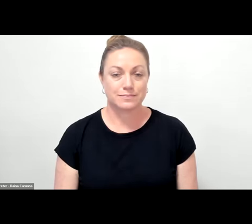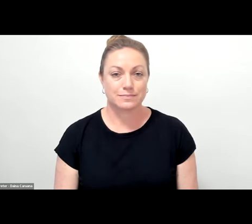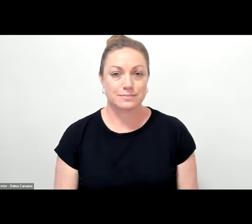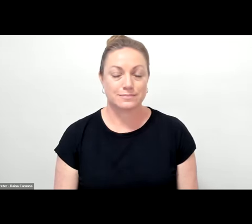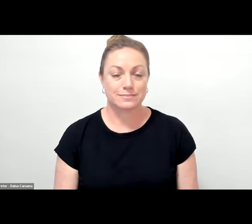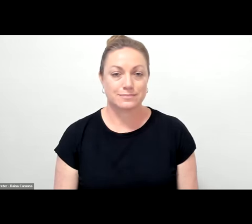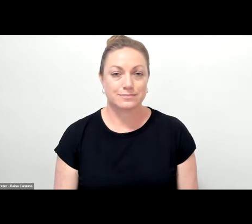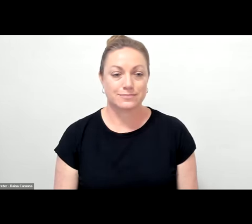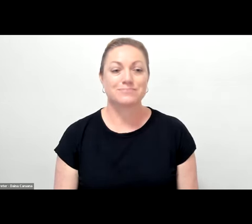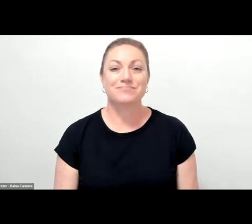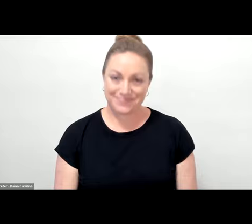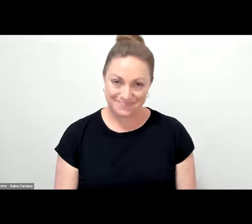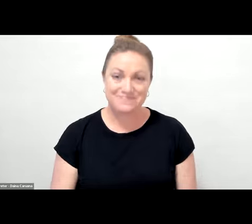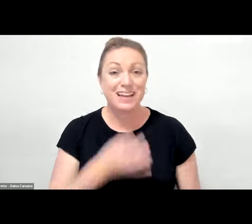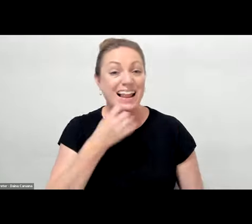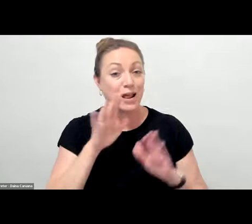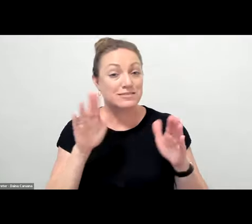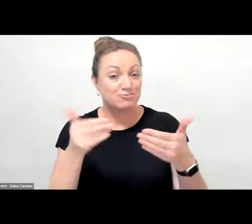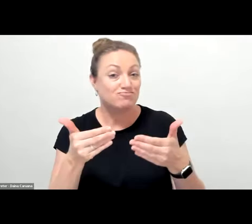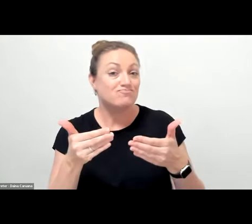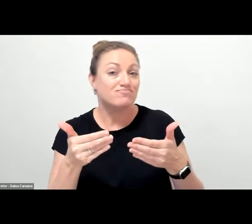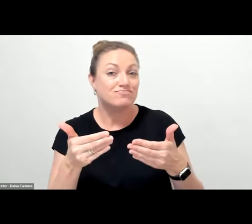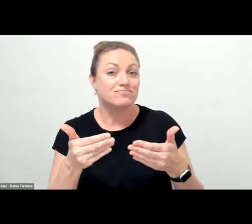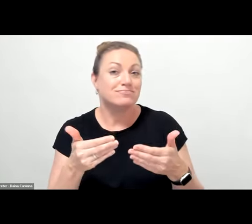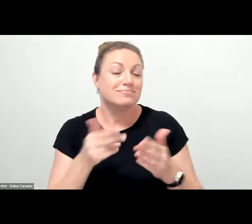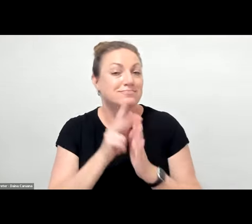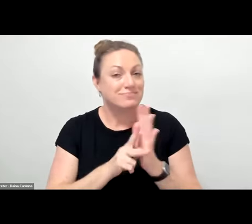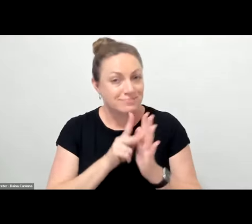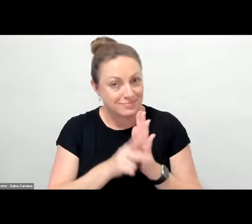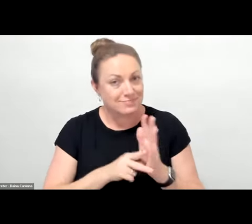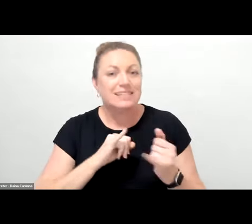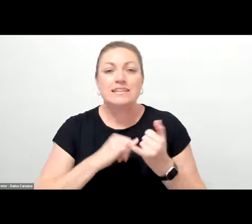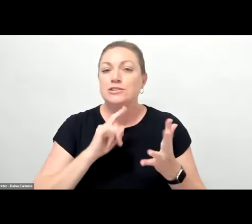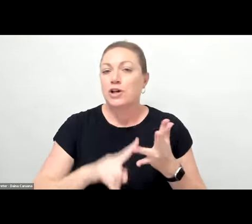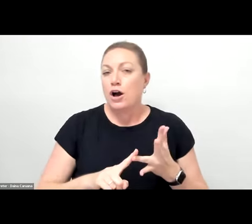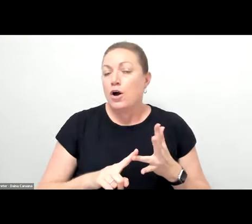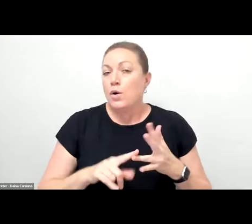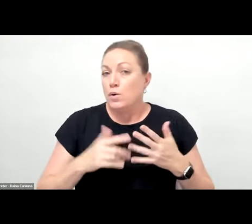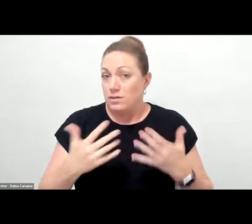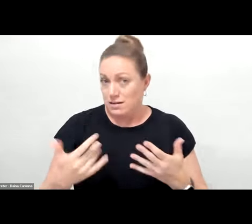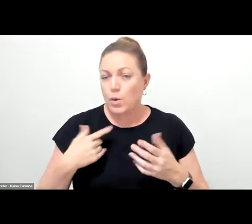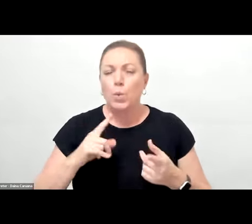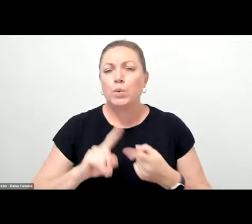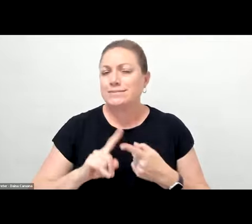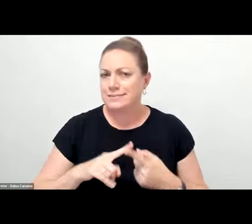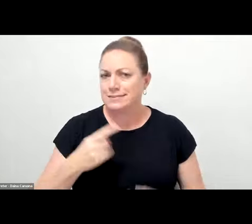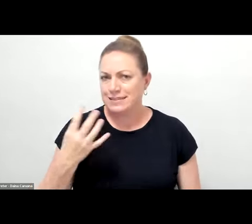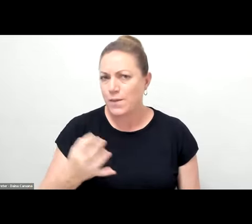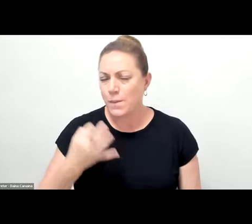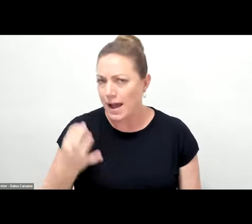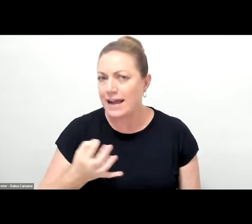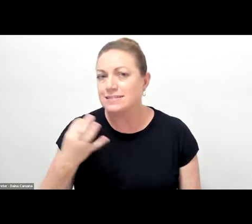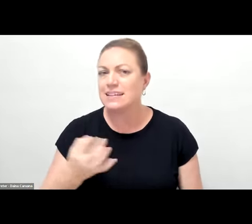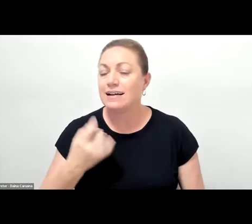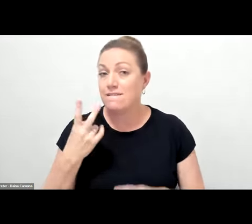A little introduction about that. All right. So we're still waiting. It's very hot off the press. We're